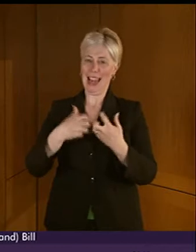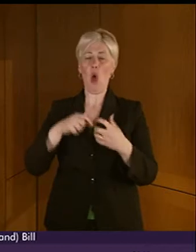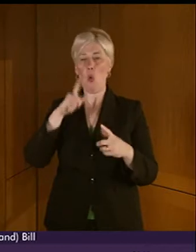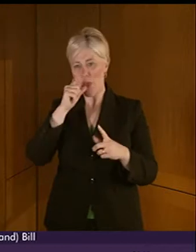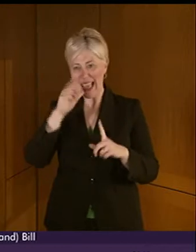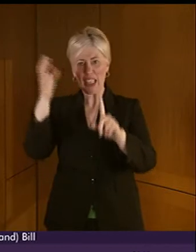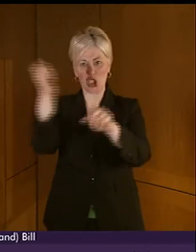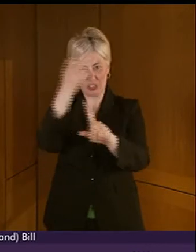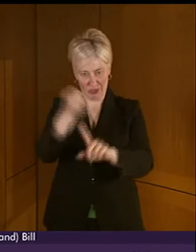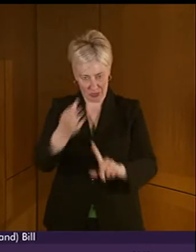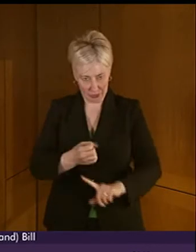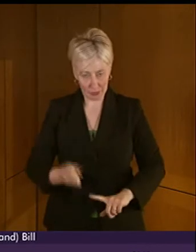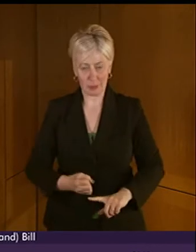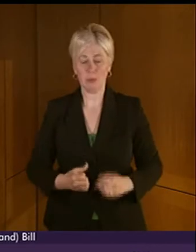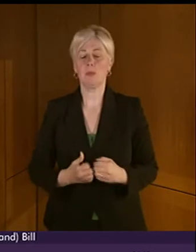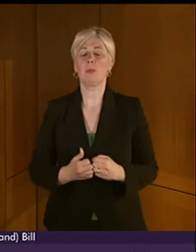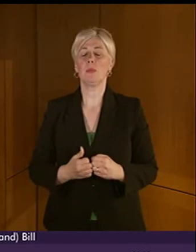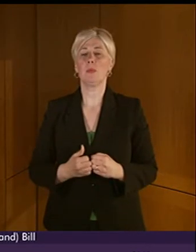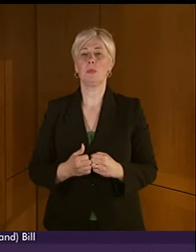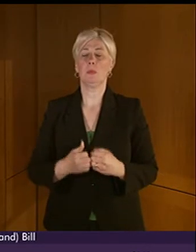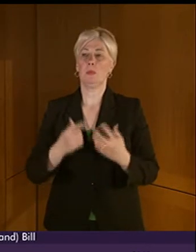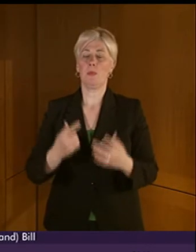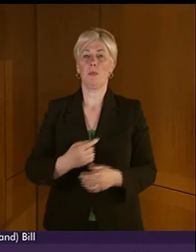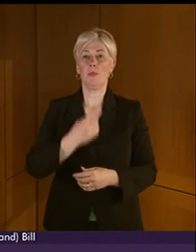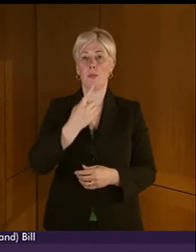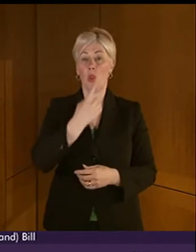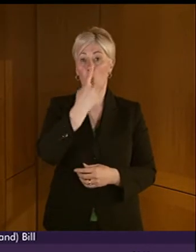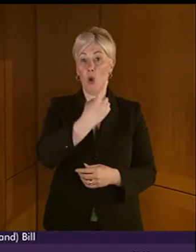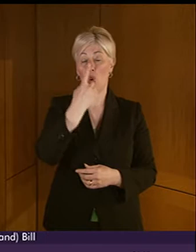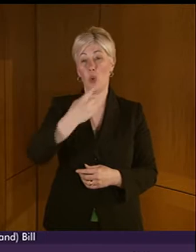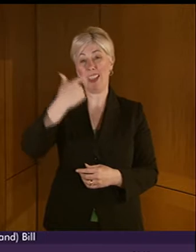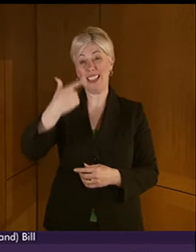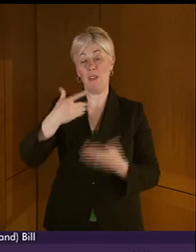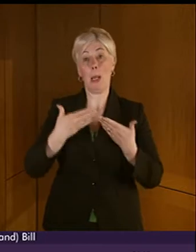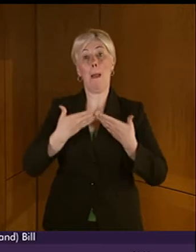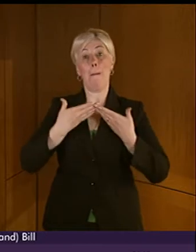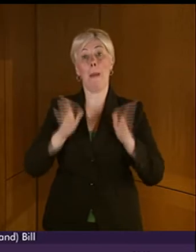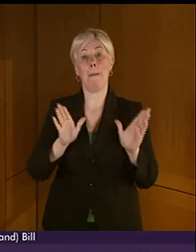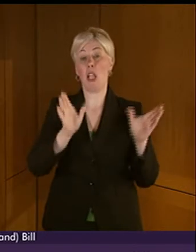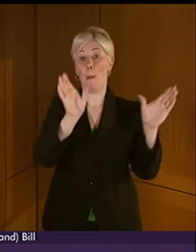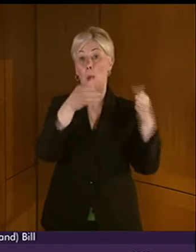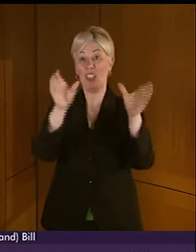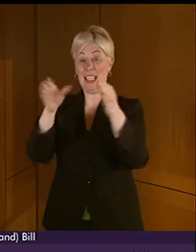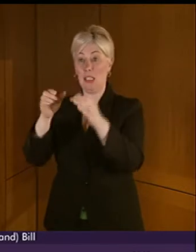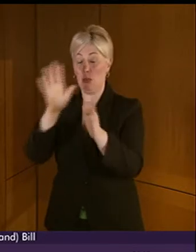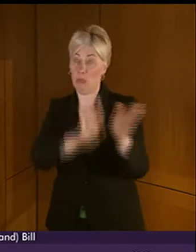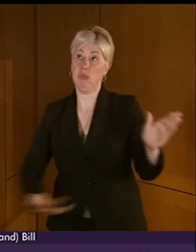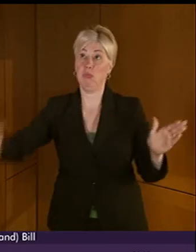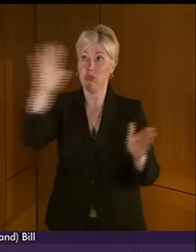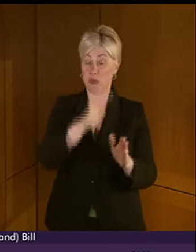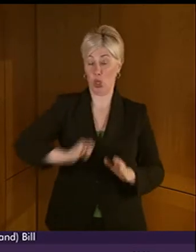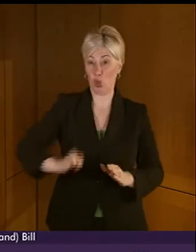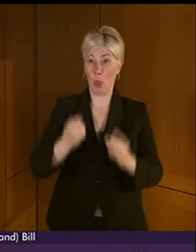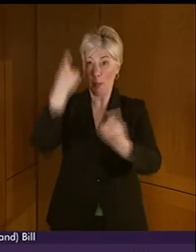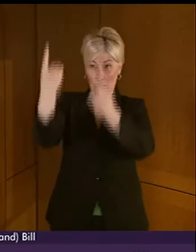these priorities. Given that there are 117 public bodies across Scotland that would be required to produce a